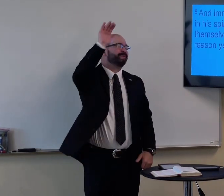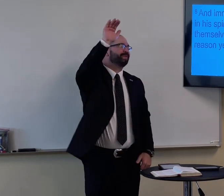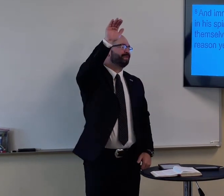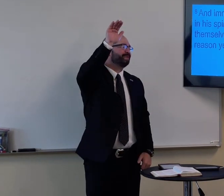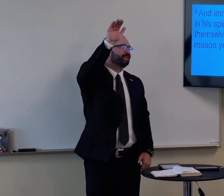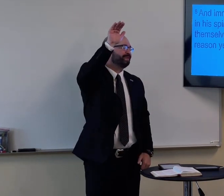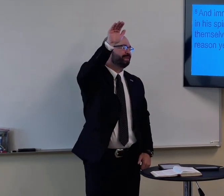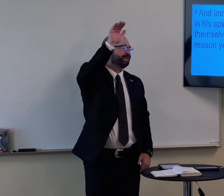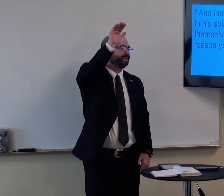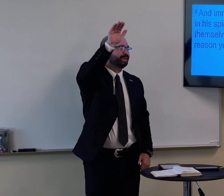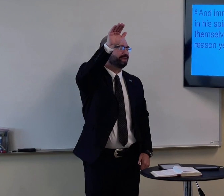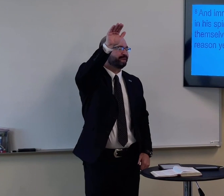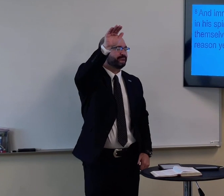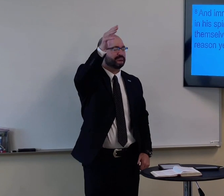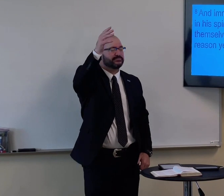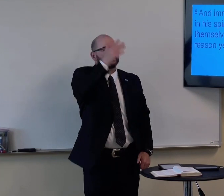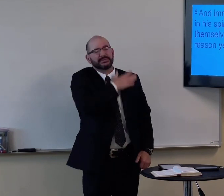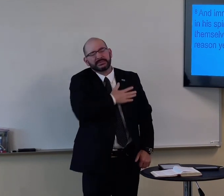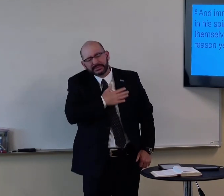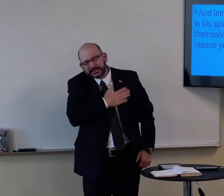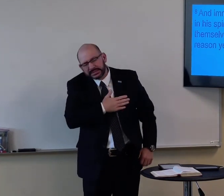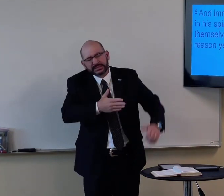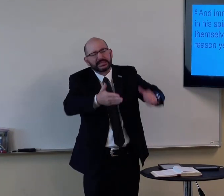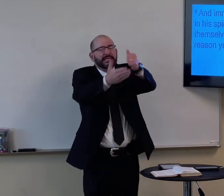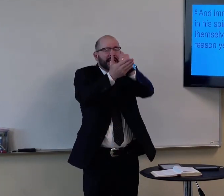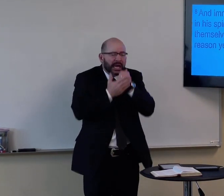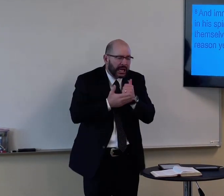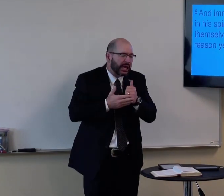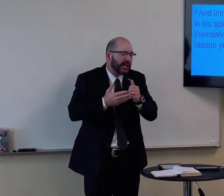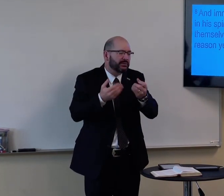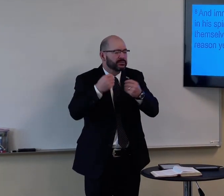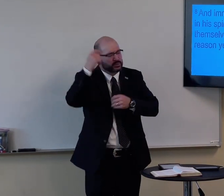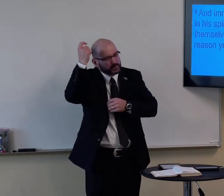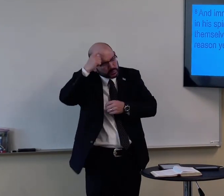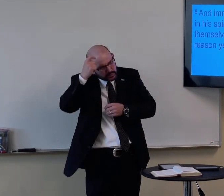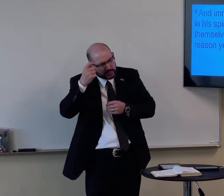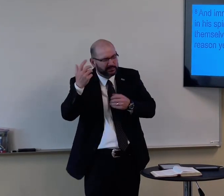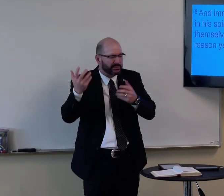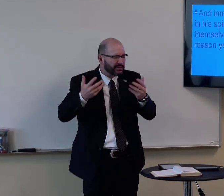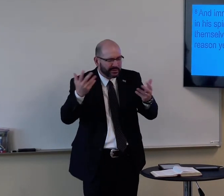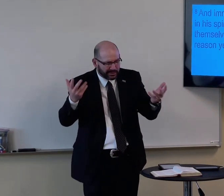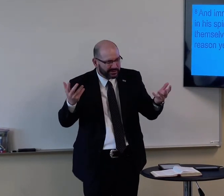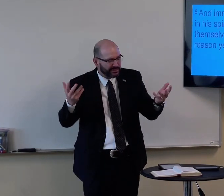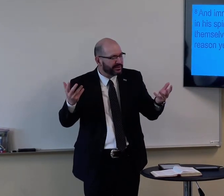We can call on you. Please help us. Please give us wisdom,